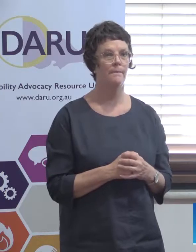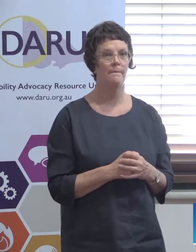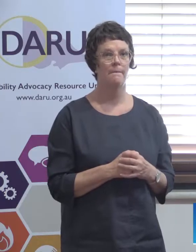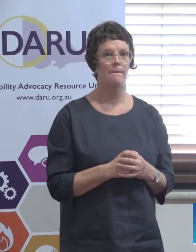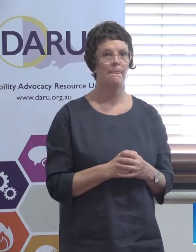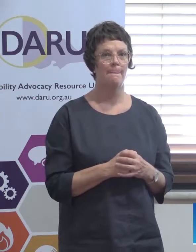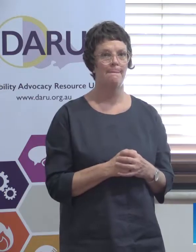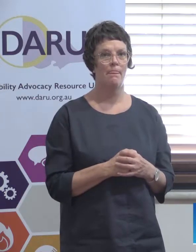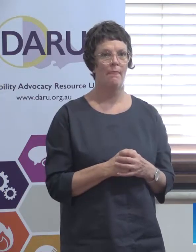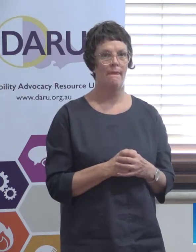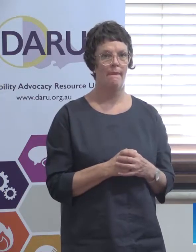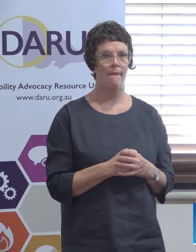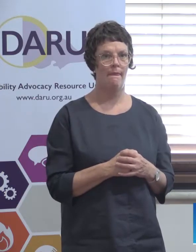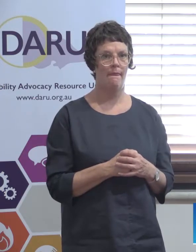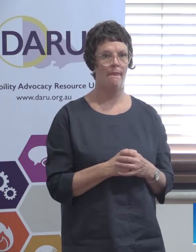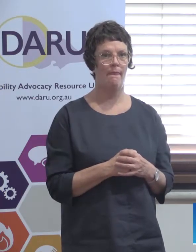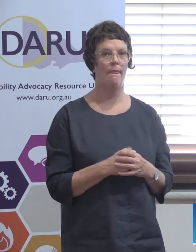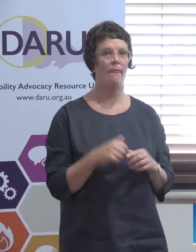do you have any quick